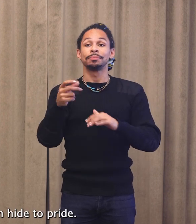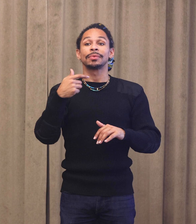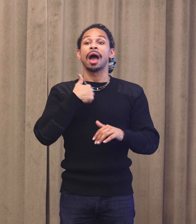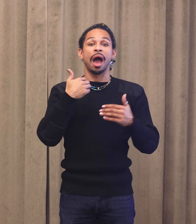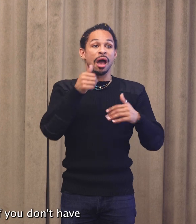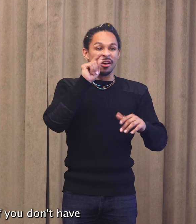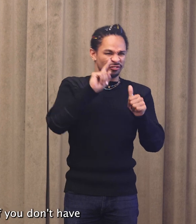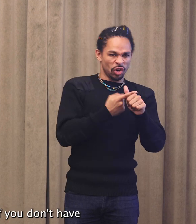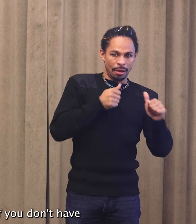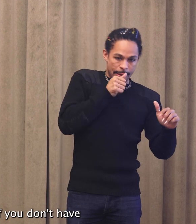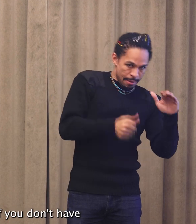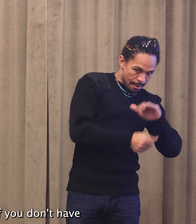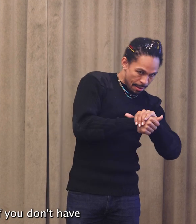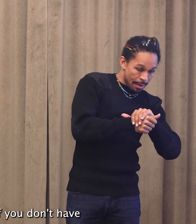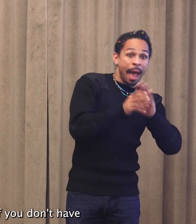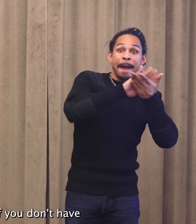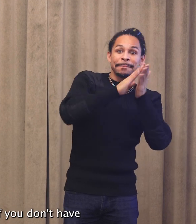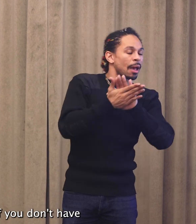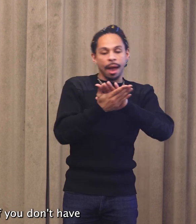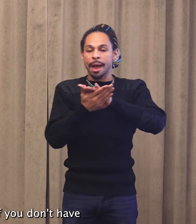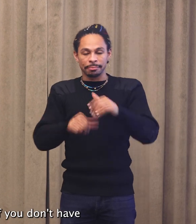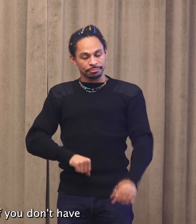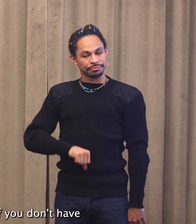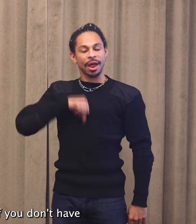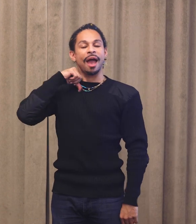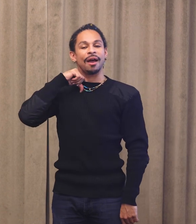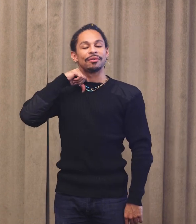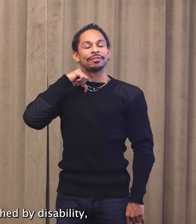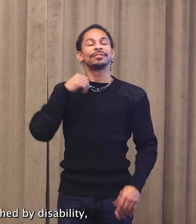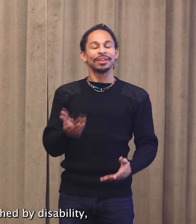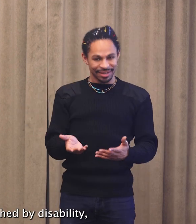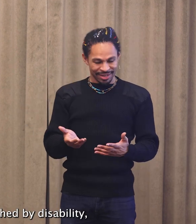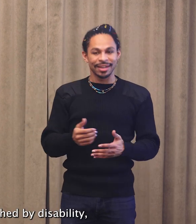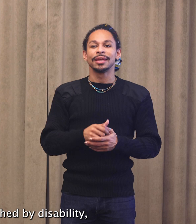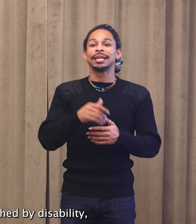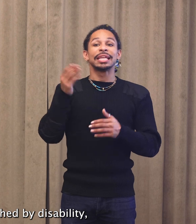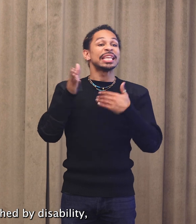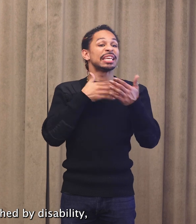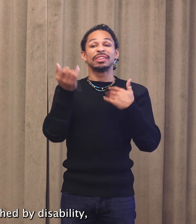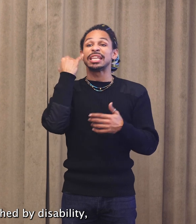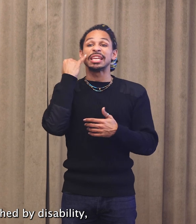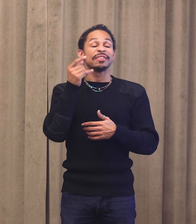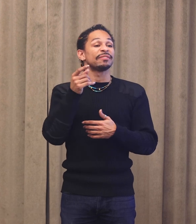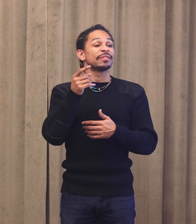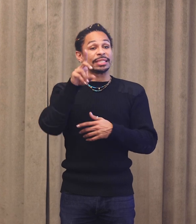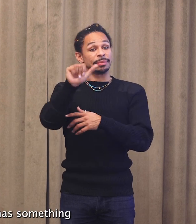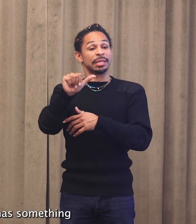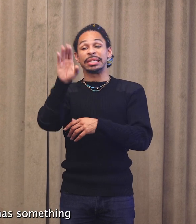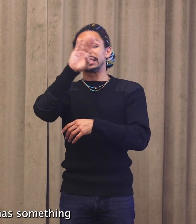pride, I've learned even if you don't have or haven't been touched by disability,